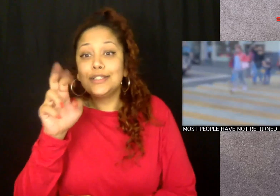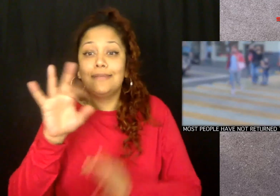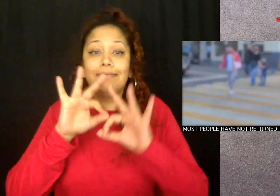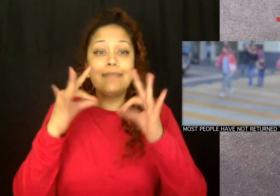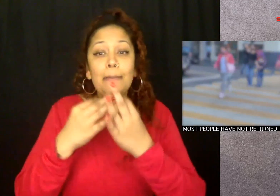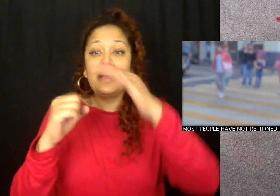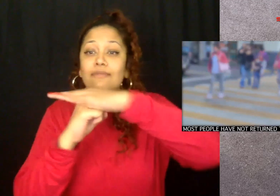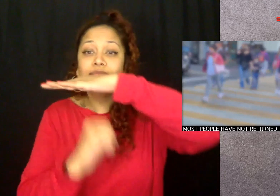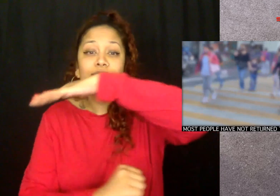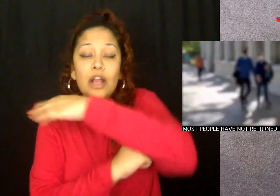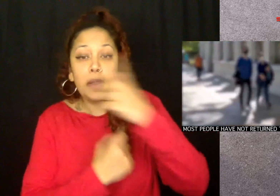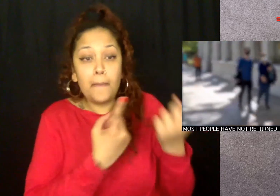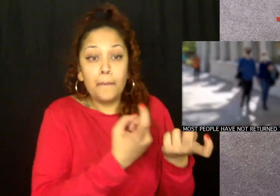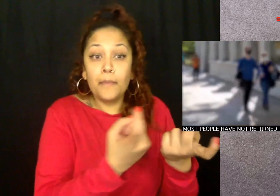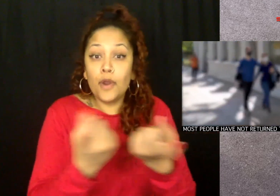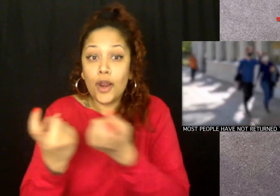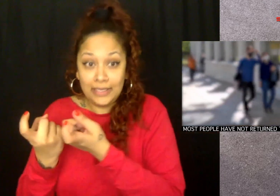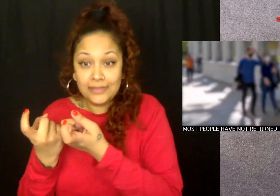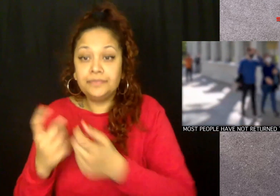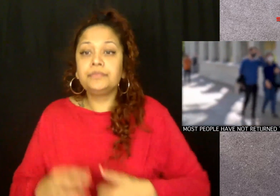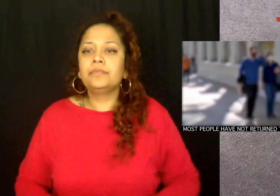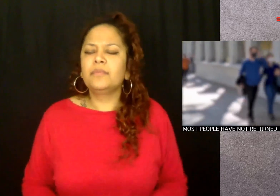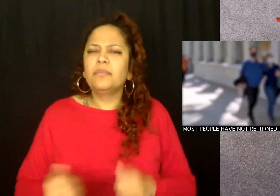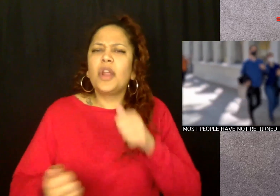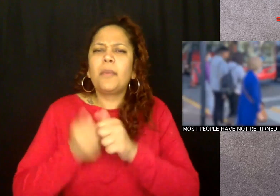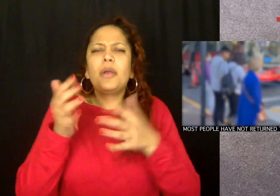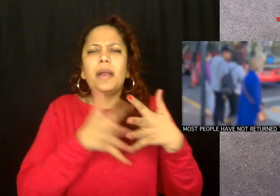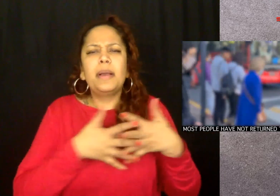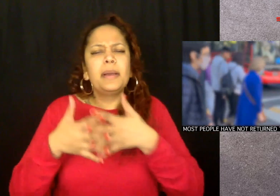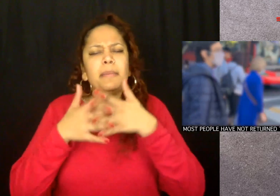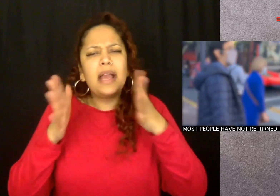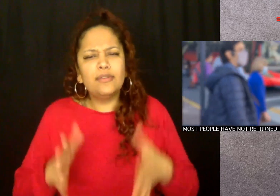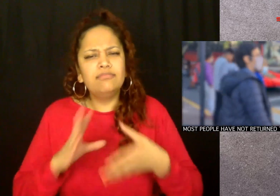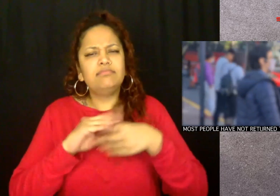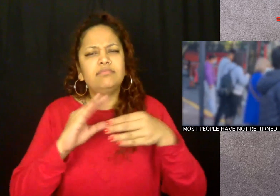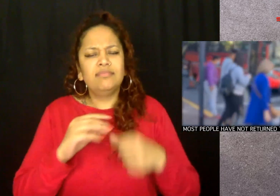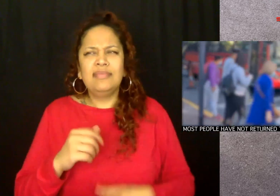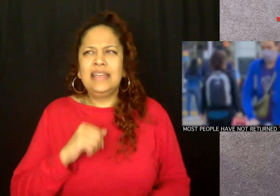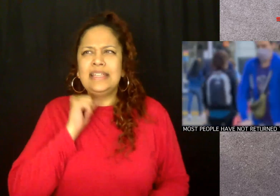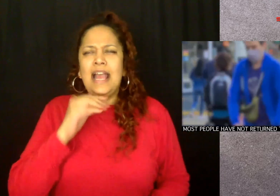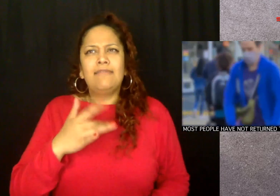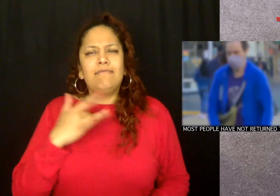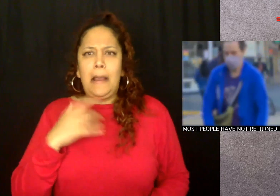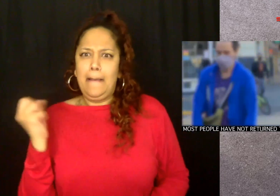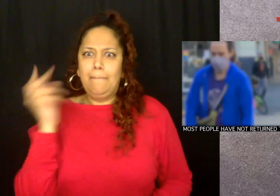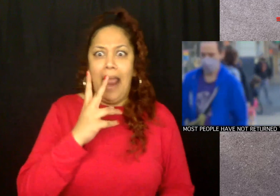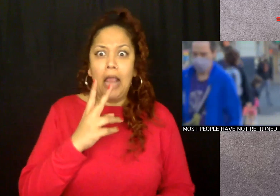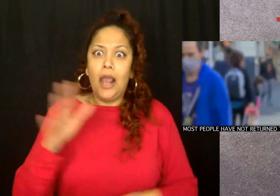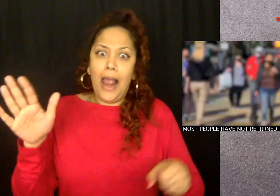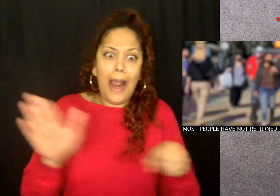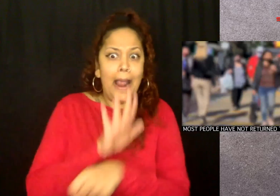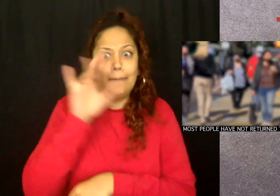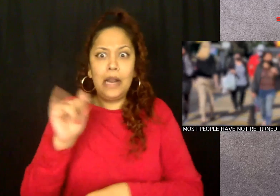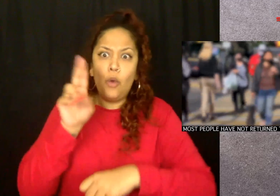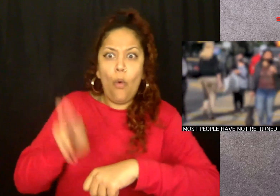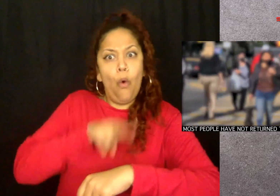According to a new Kaiser Family Foundation poll, most Americans say they are not entirely